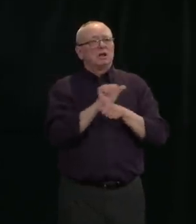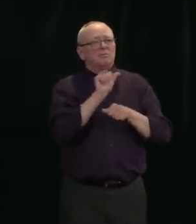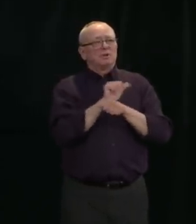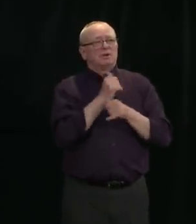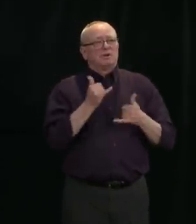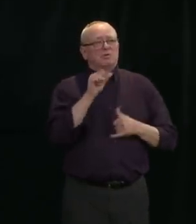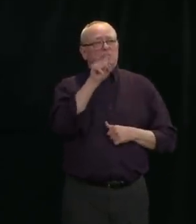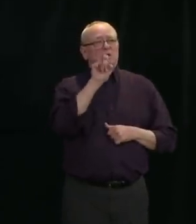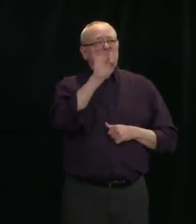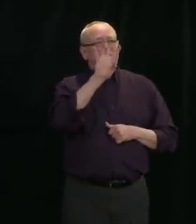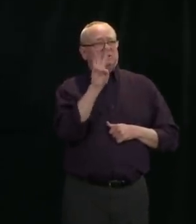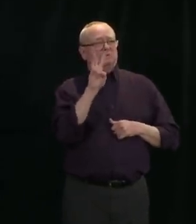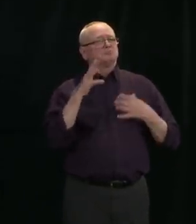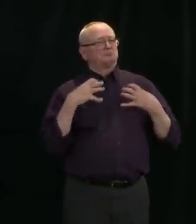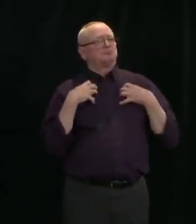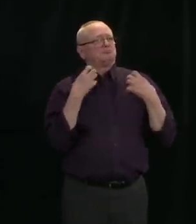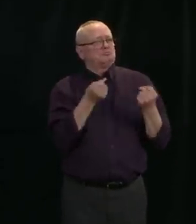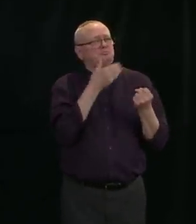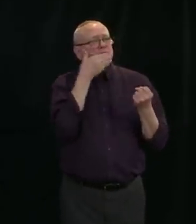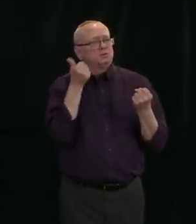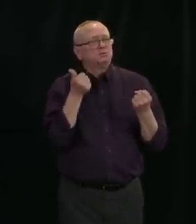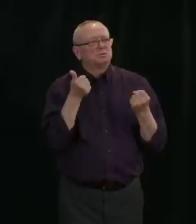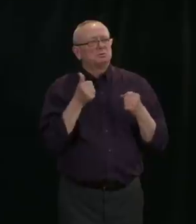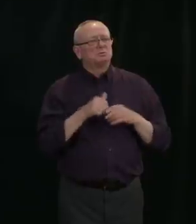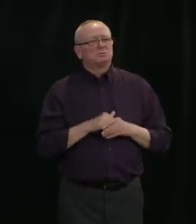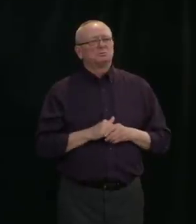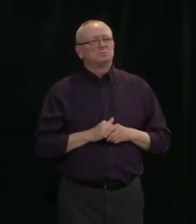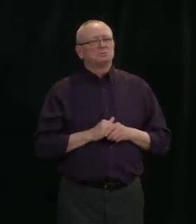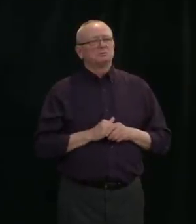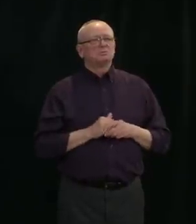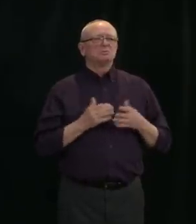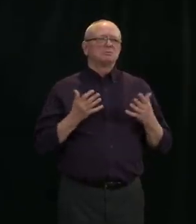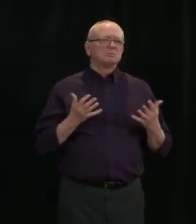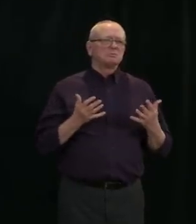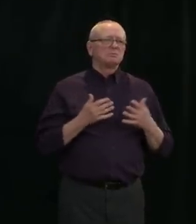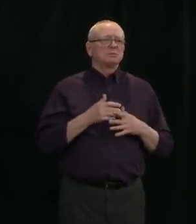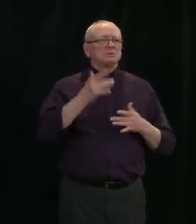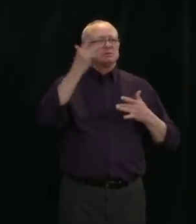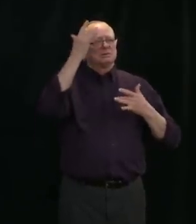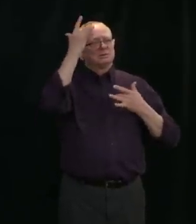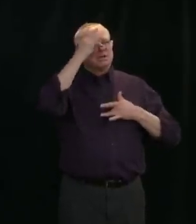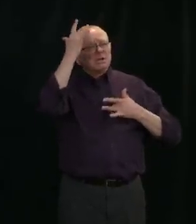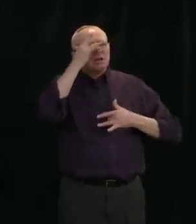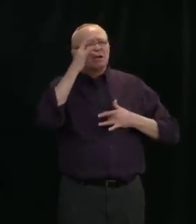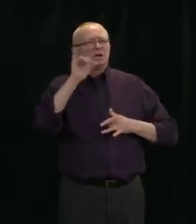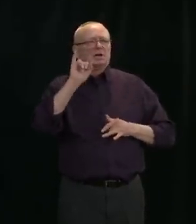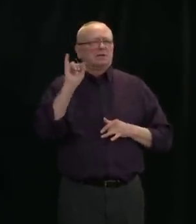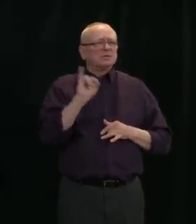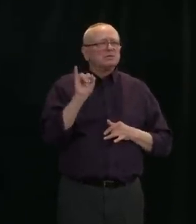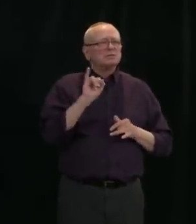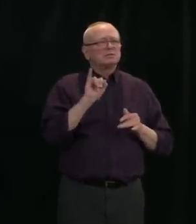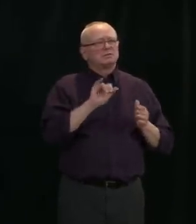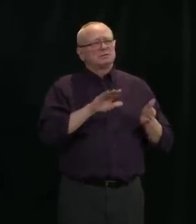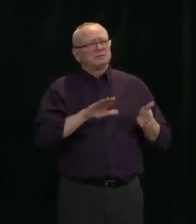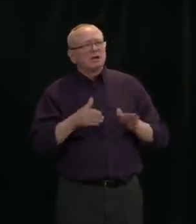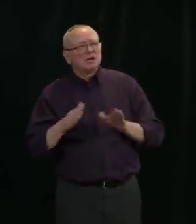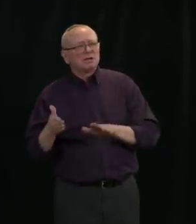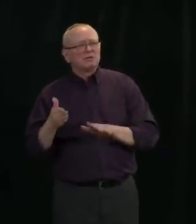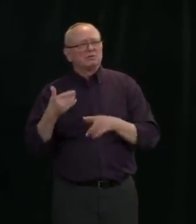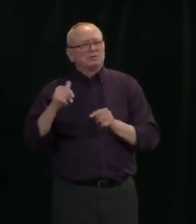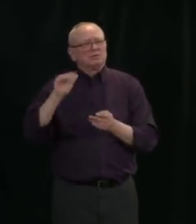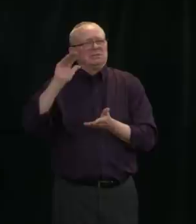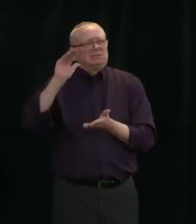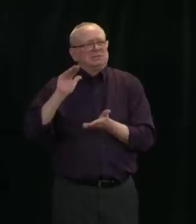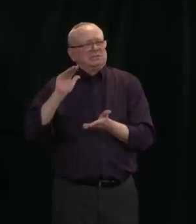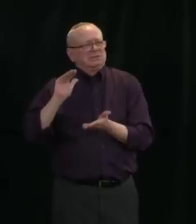infection and of death in the context of active cases at these relatively low levels, we will know that the countermeasures we